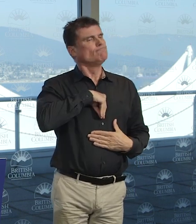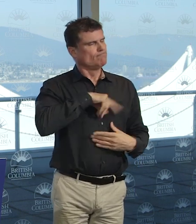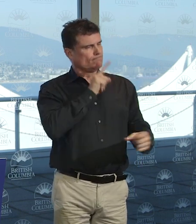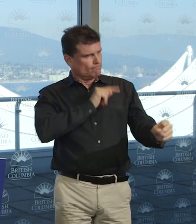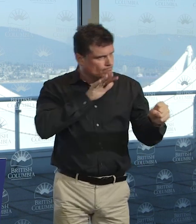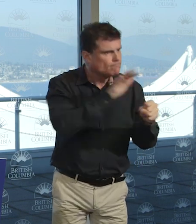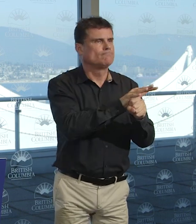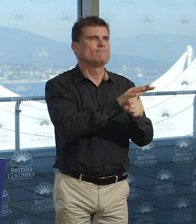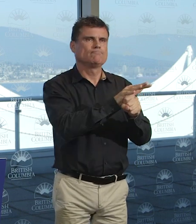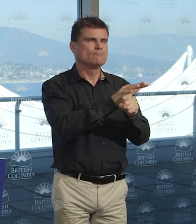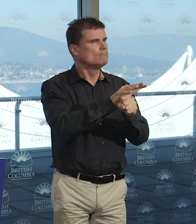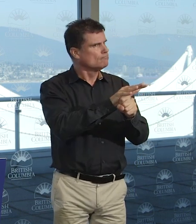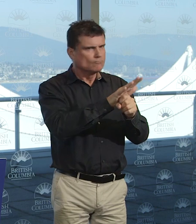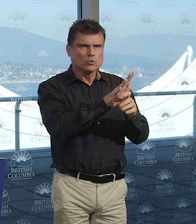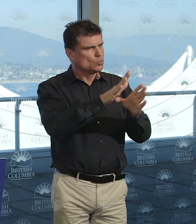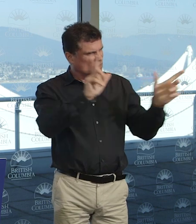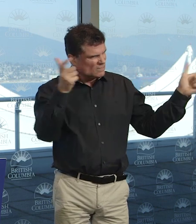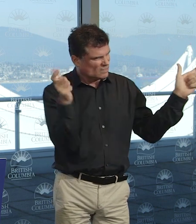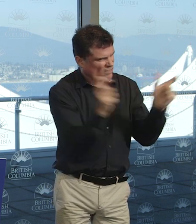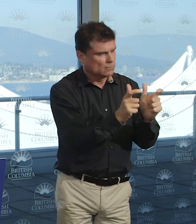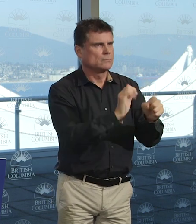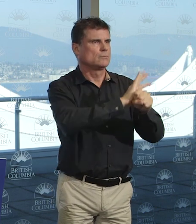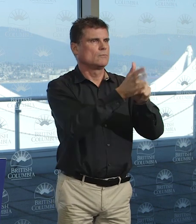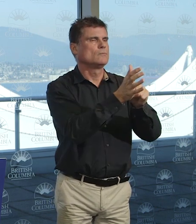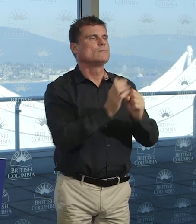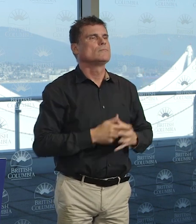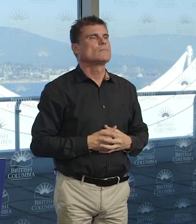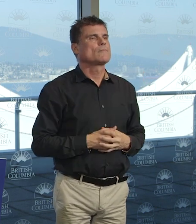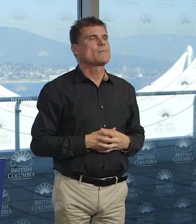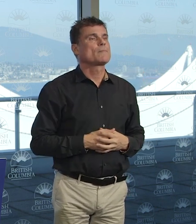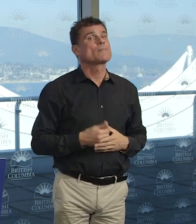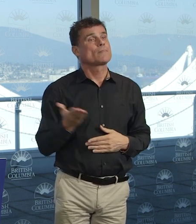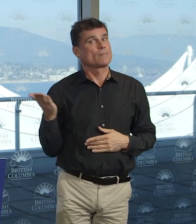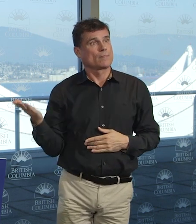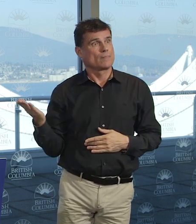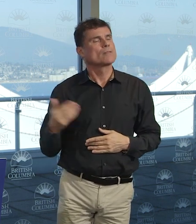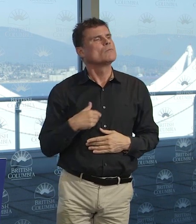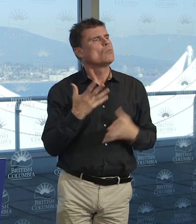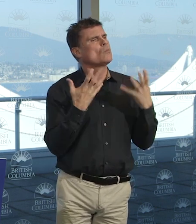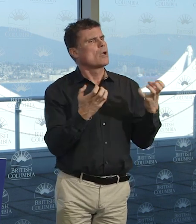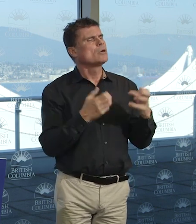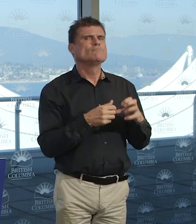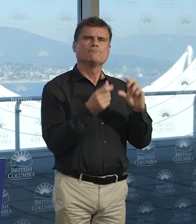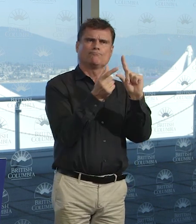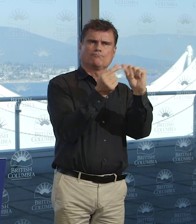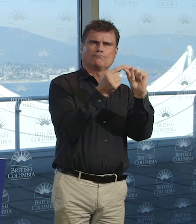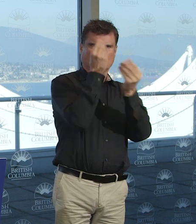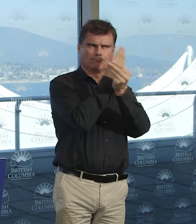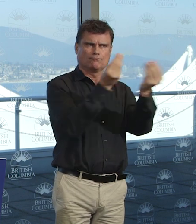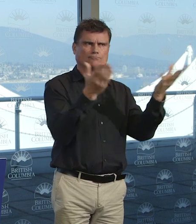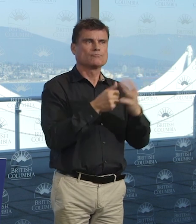Finally, I do want to say a little bit about the fact that we have had these social distancing measures in place, we've had